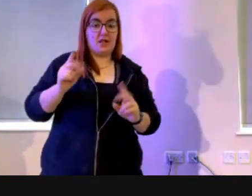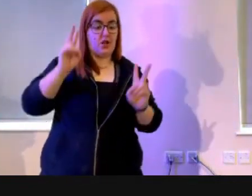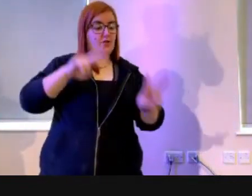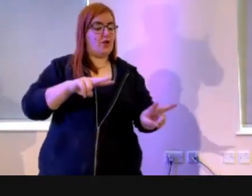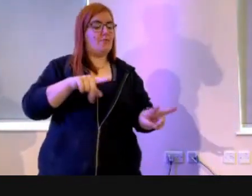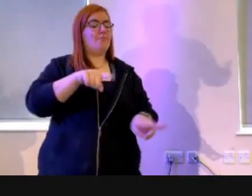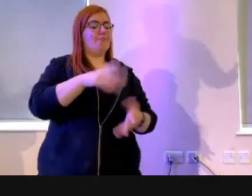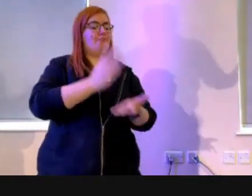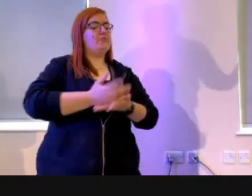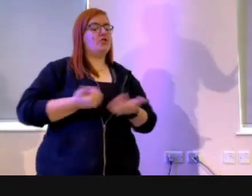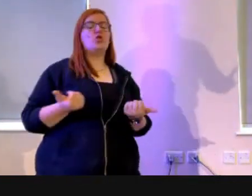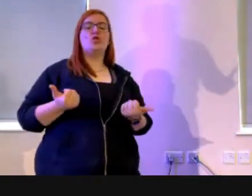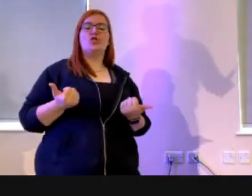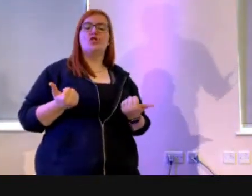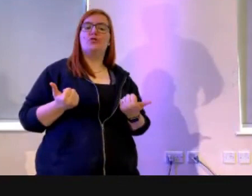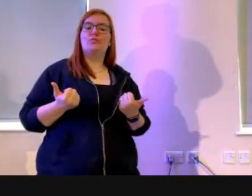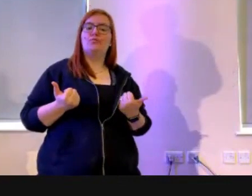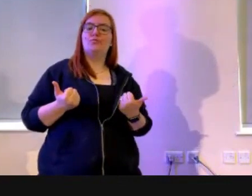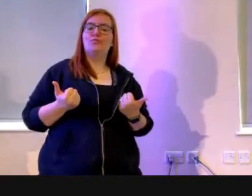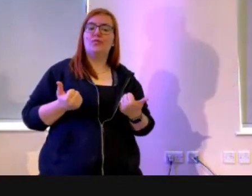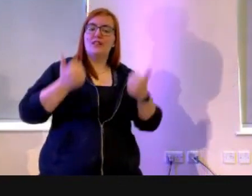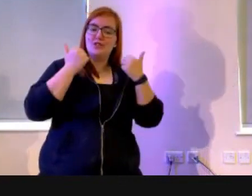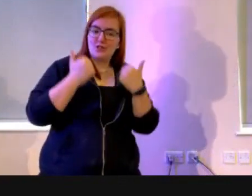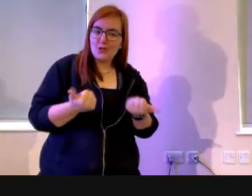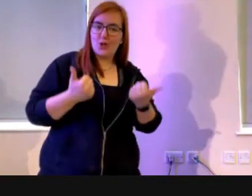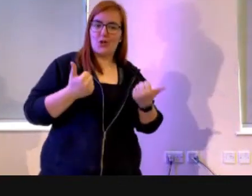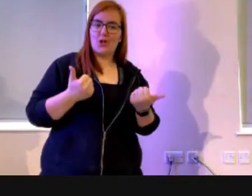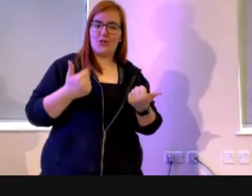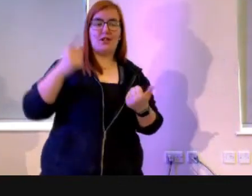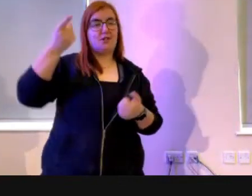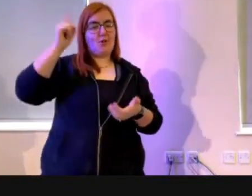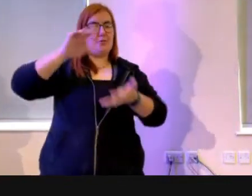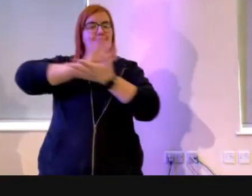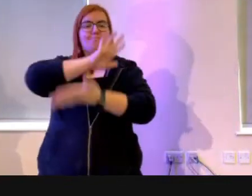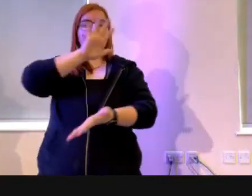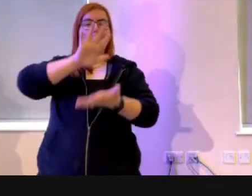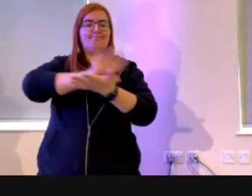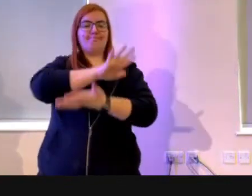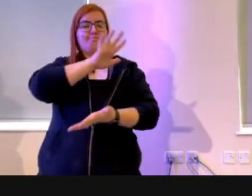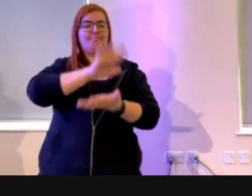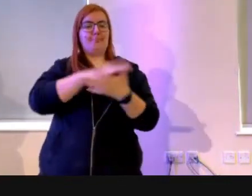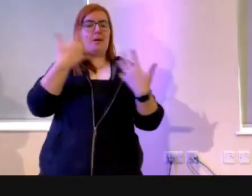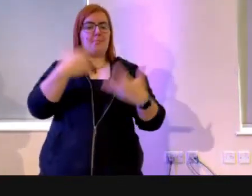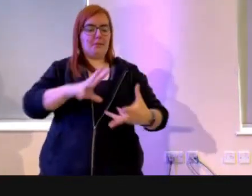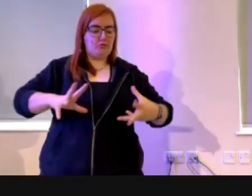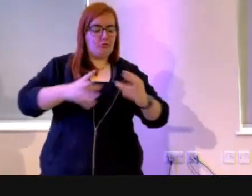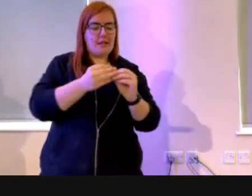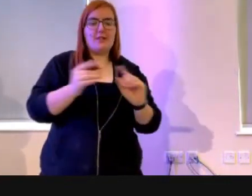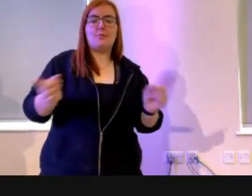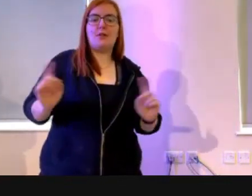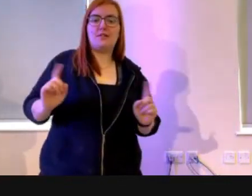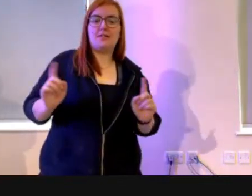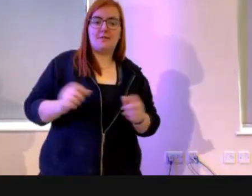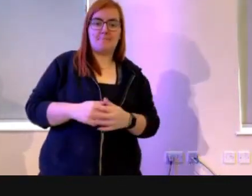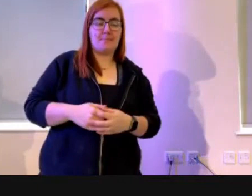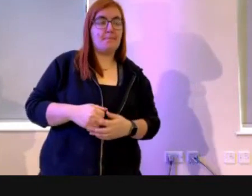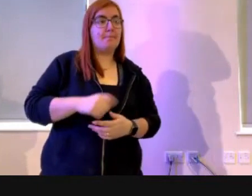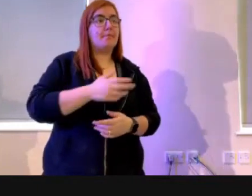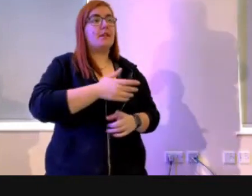good. He was pleased with what he had created. Then he came to creating